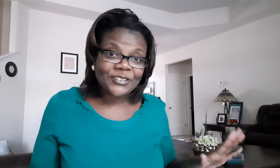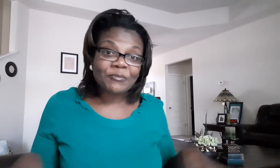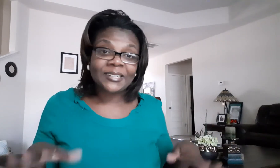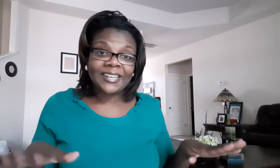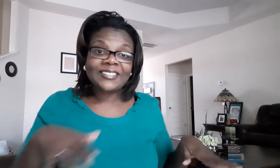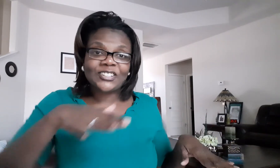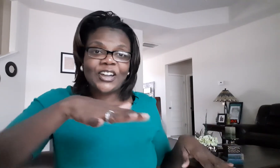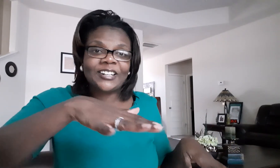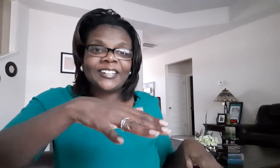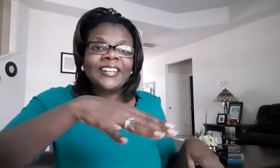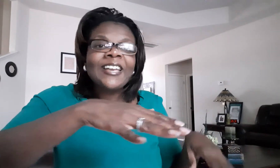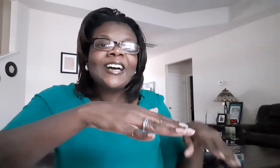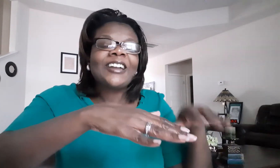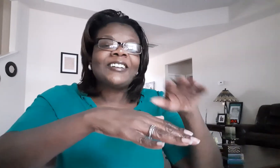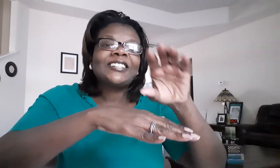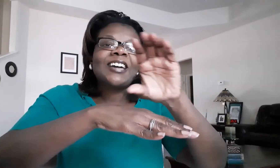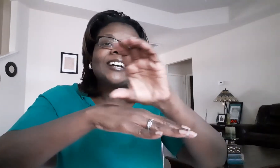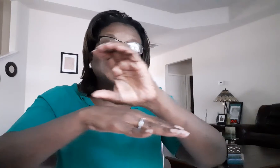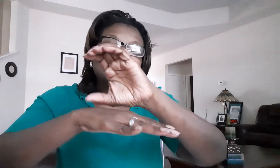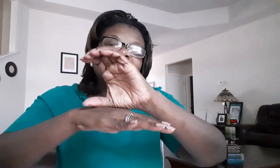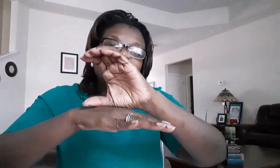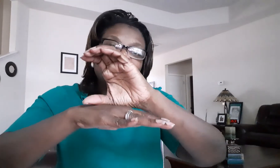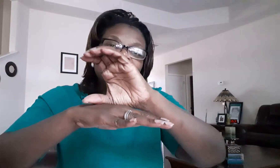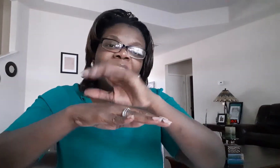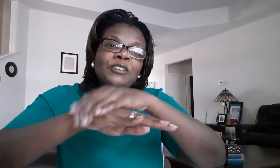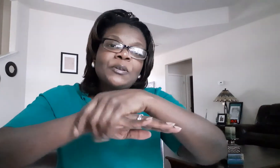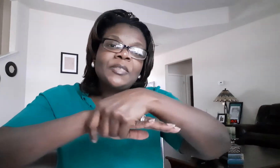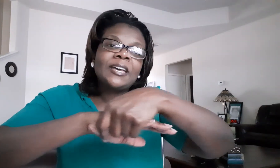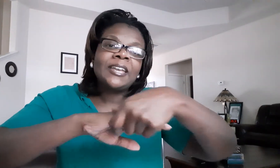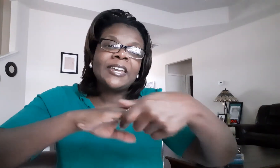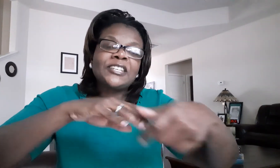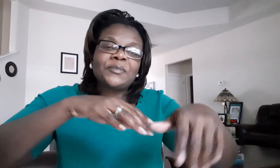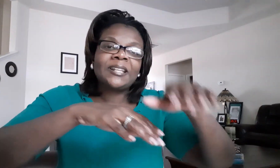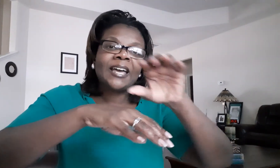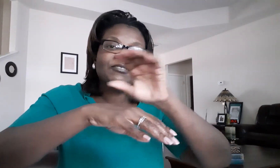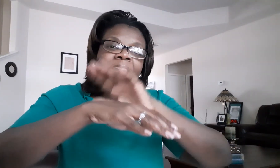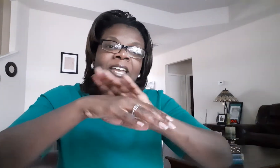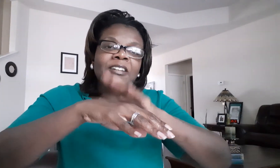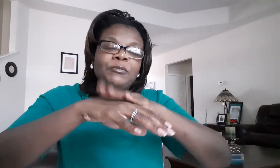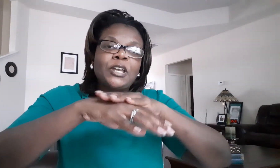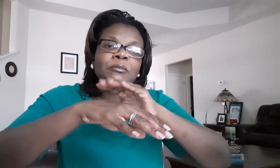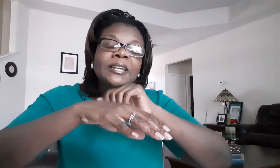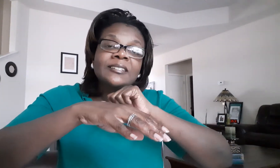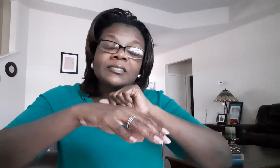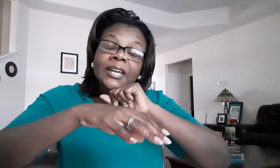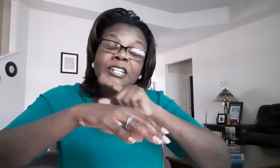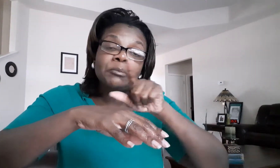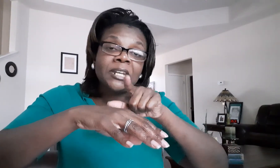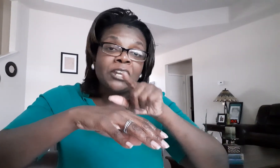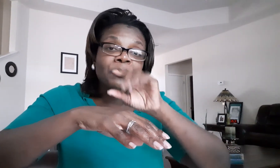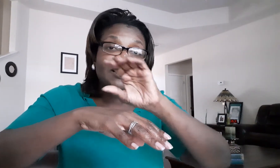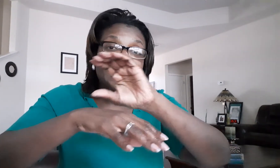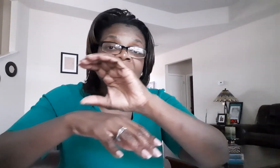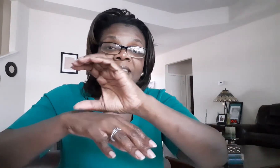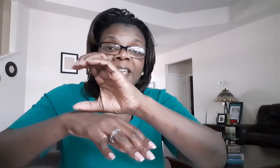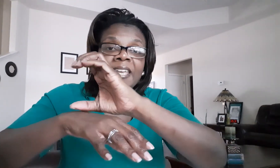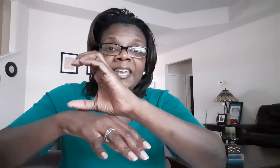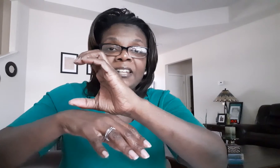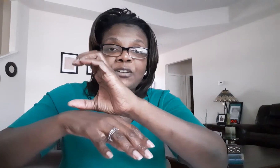it but yes chocolate all right chocolate is the letter c with the hands relax the hand don't let's not dominant hand relax and let her